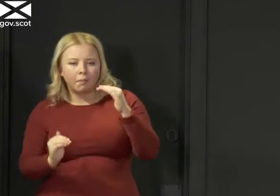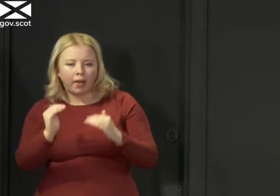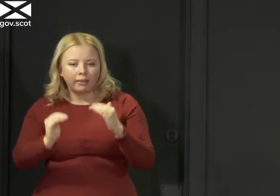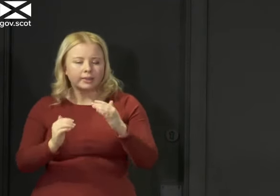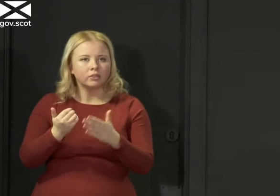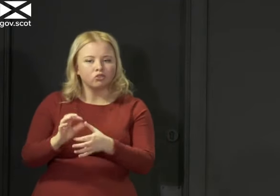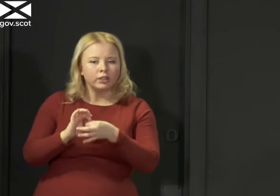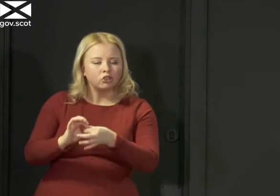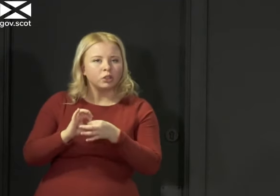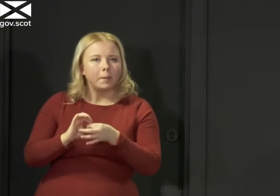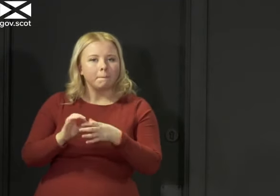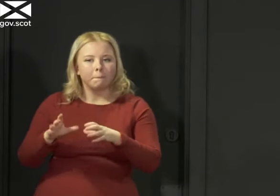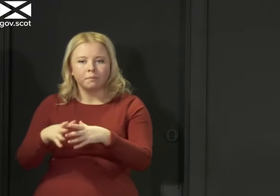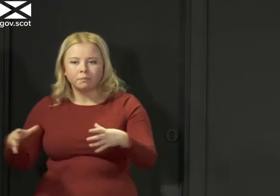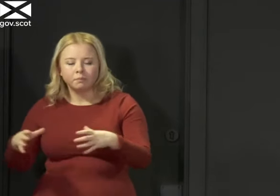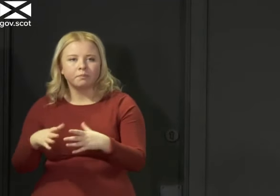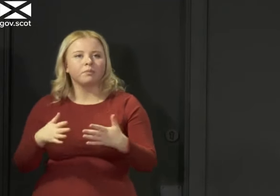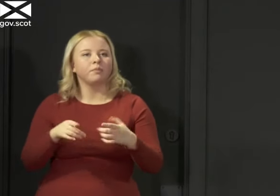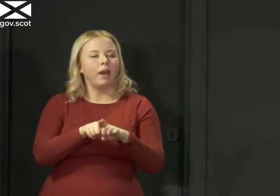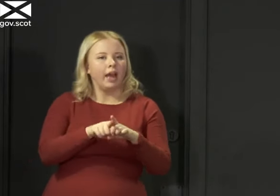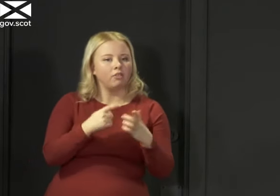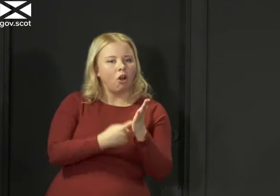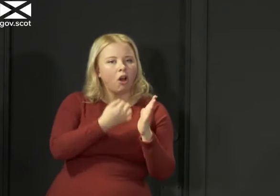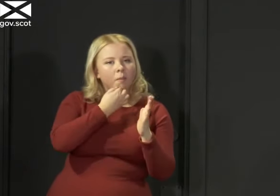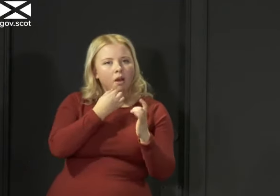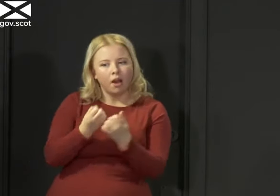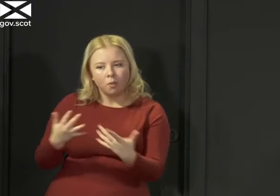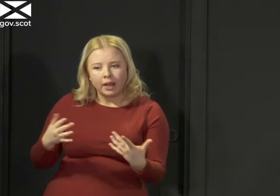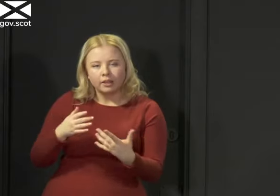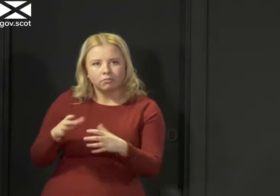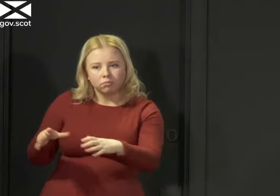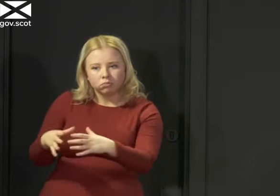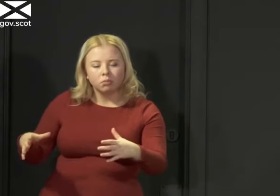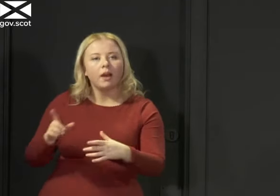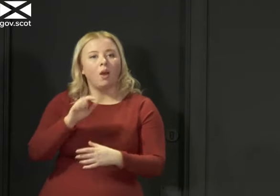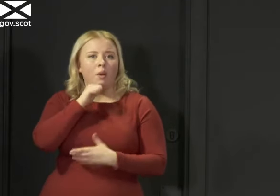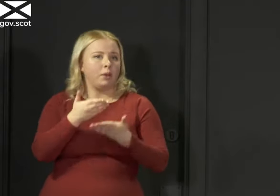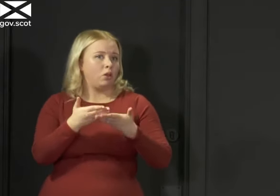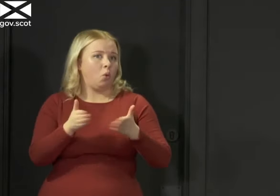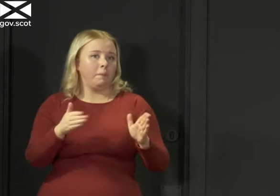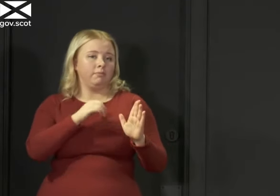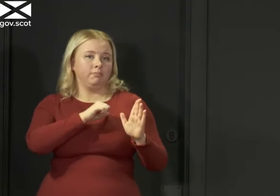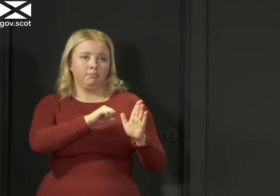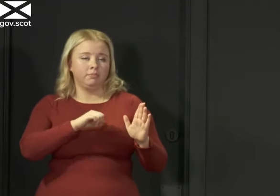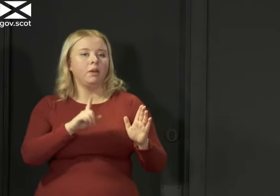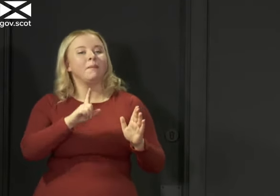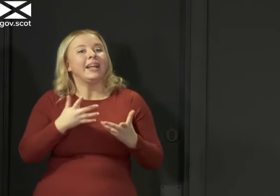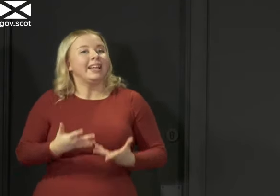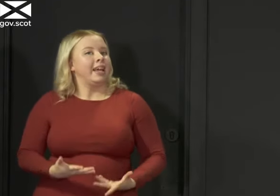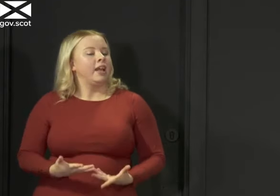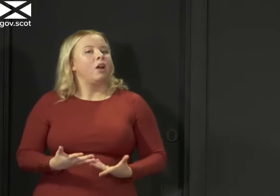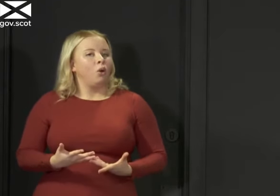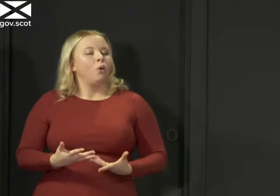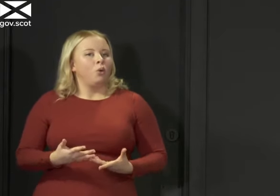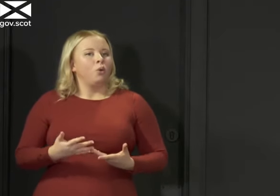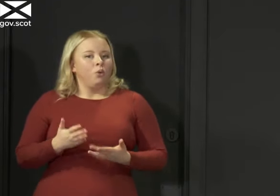as I get that advice I'll be open with the public about that. But right now the fragility of